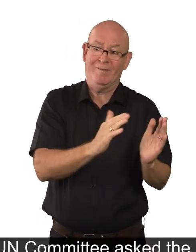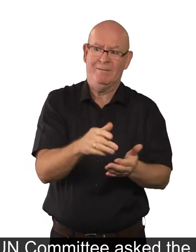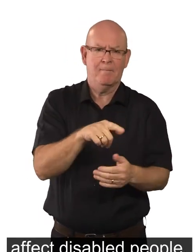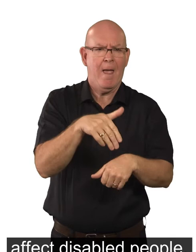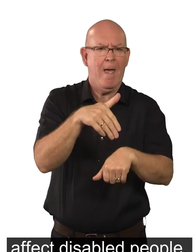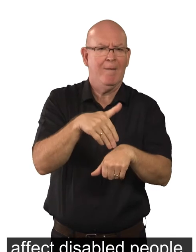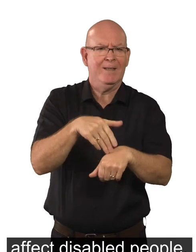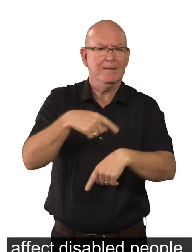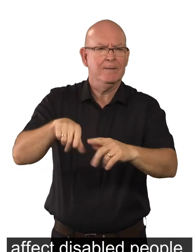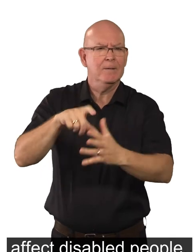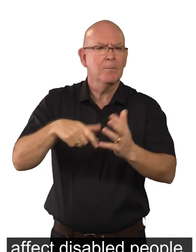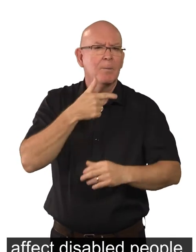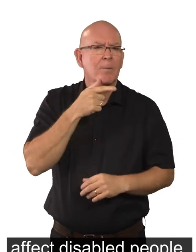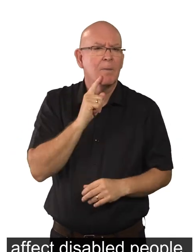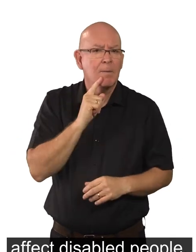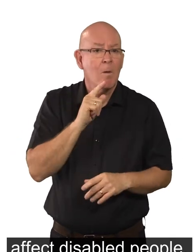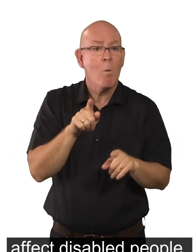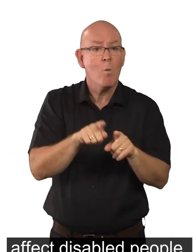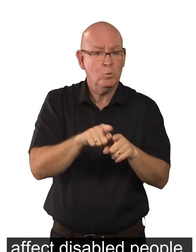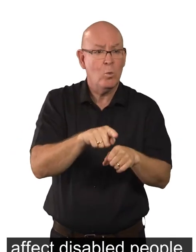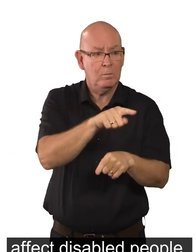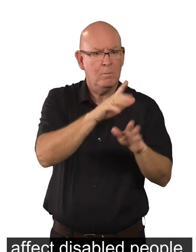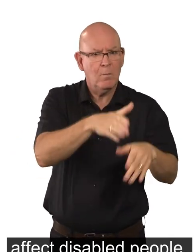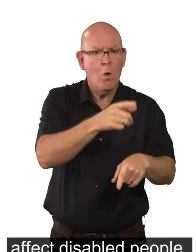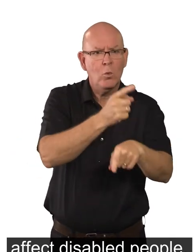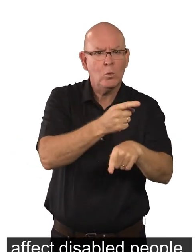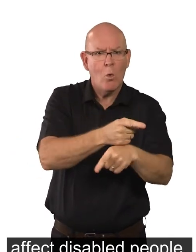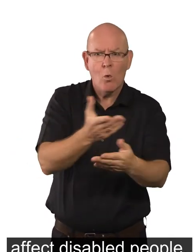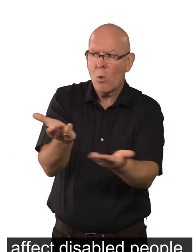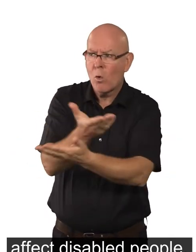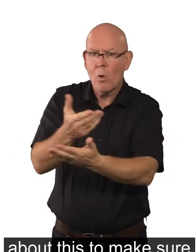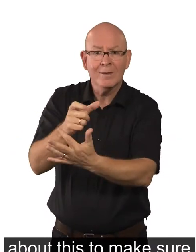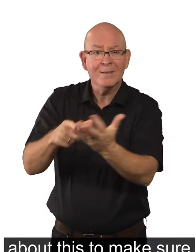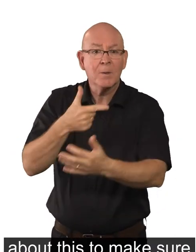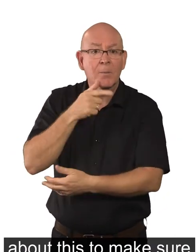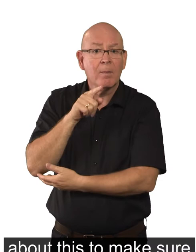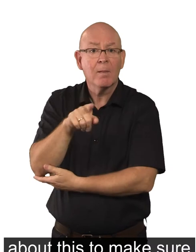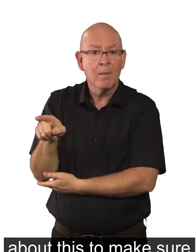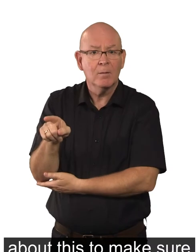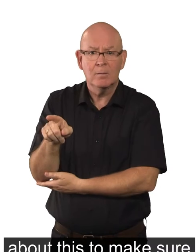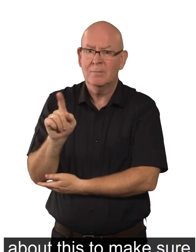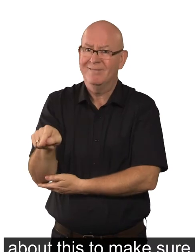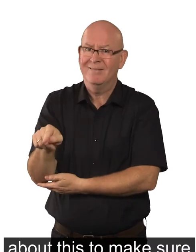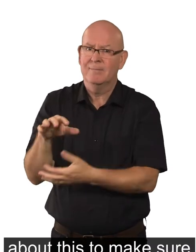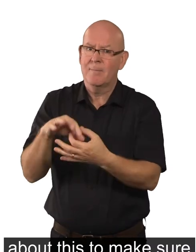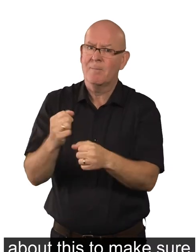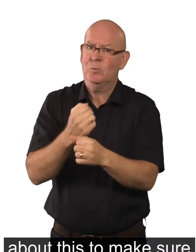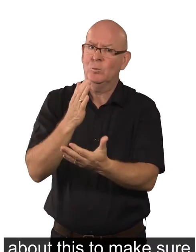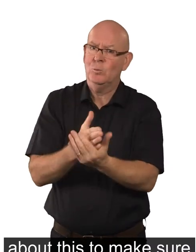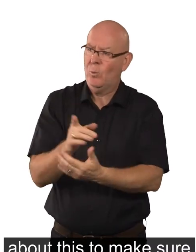disabled people. And talked disabled people about this to make sure that they can live independently.